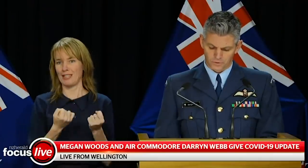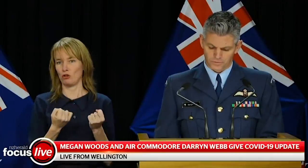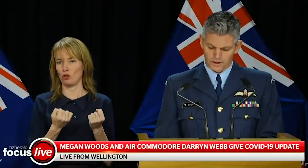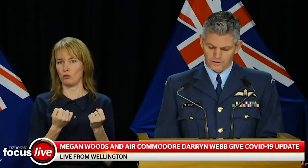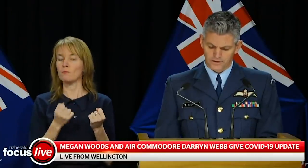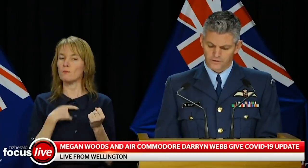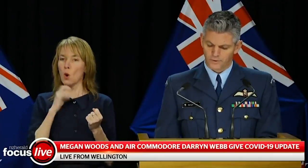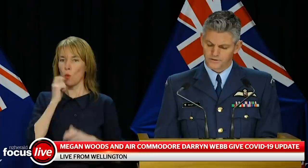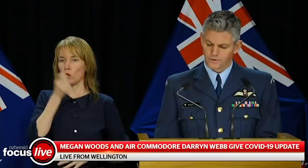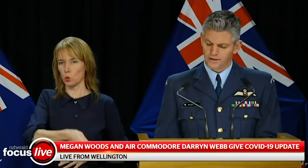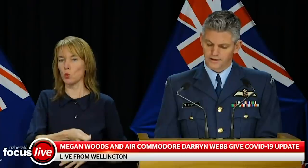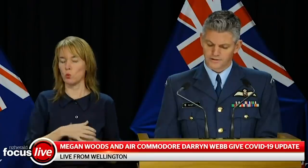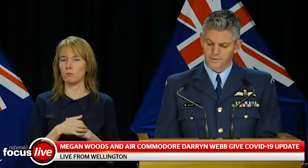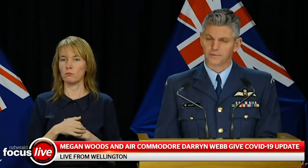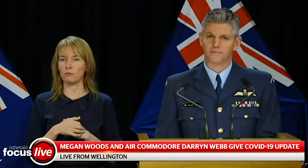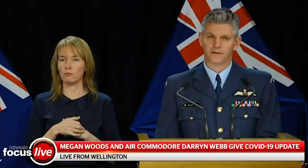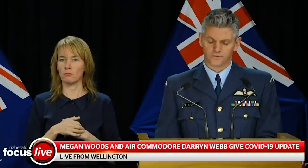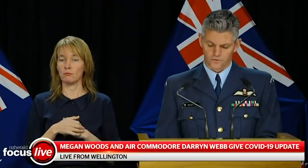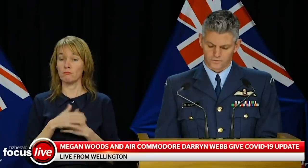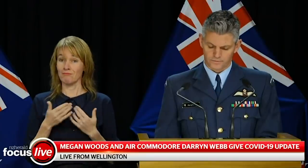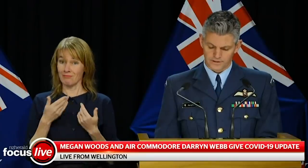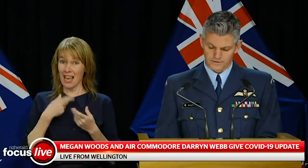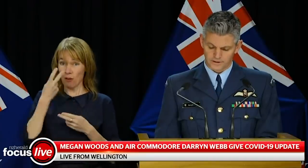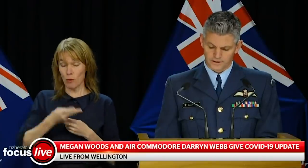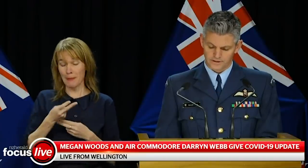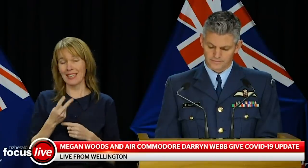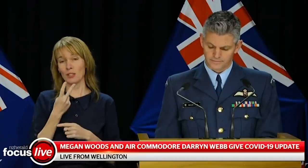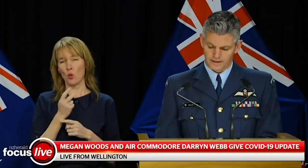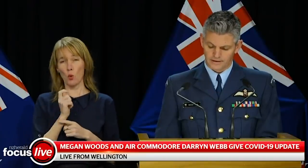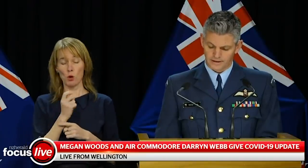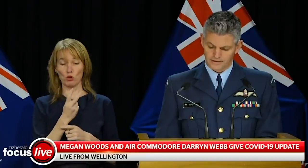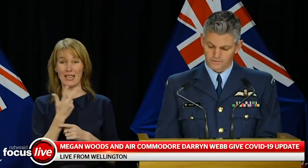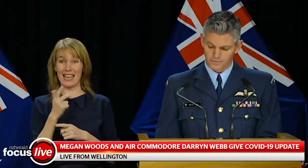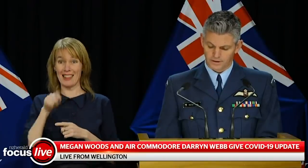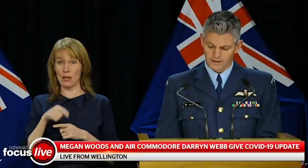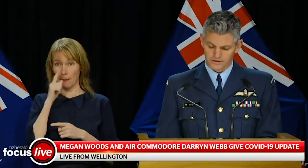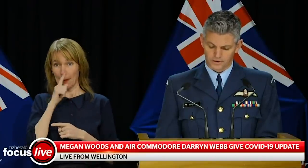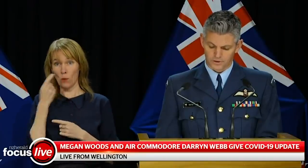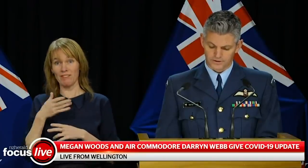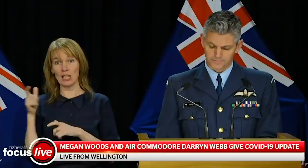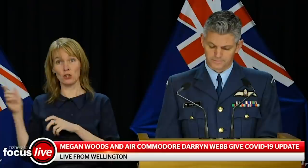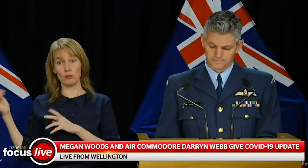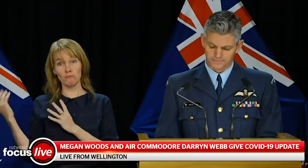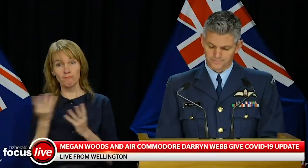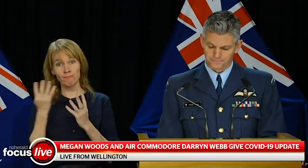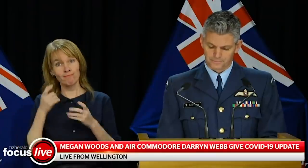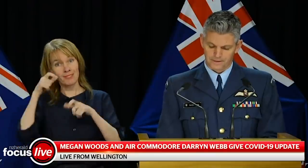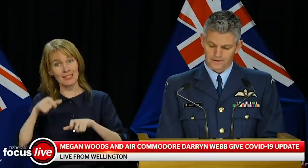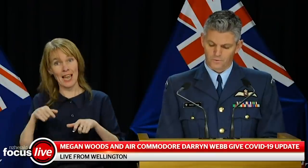It's important to recognise that almost 28,000 people have been through these facilities, 8,000 of them in the last three weeks.